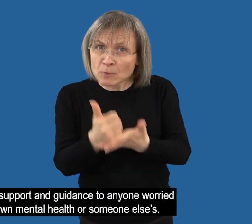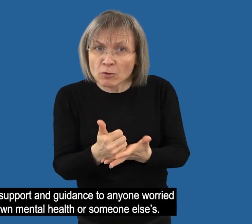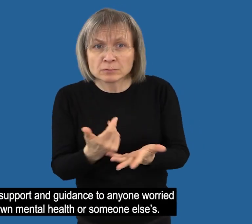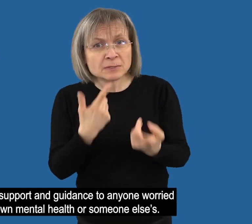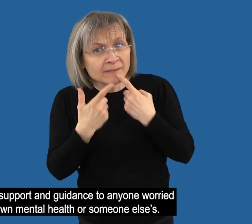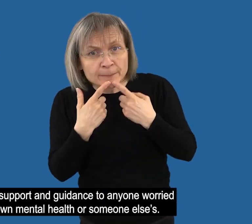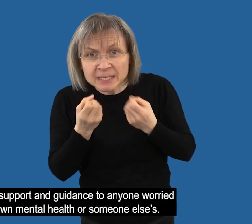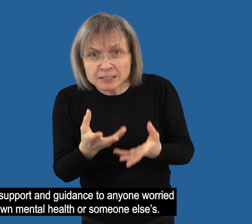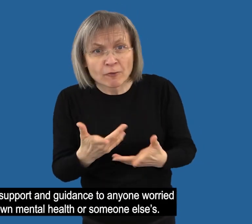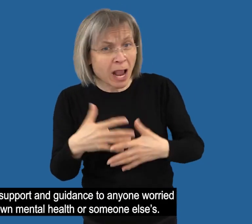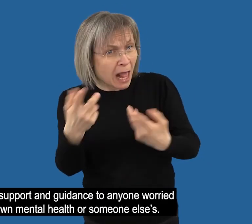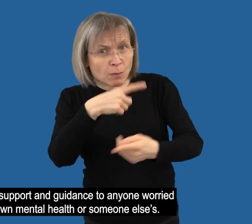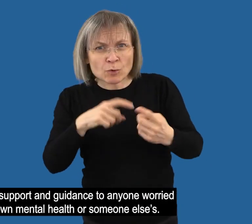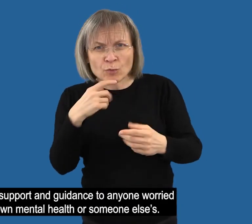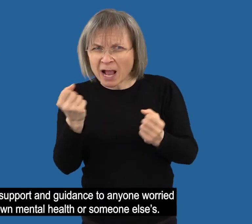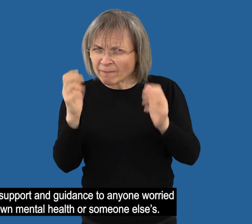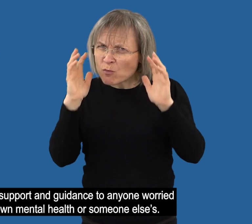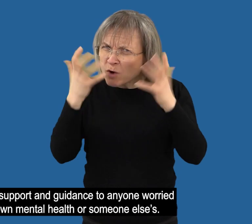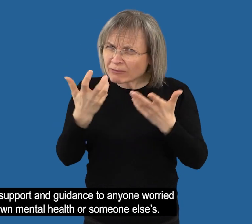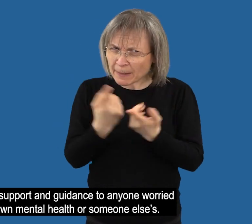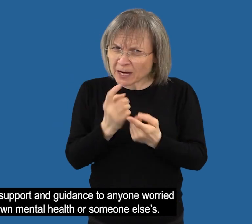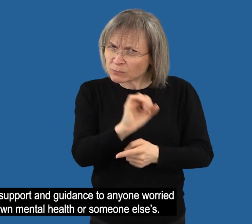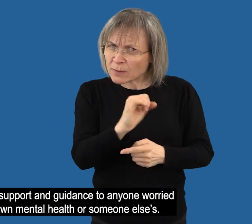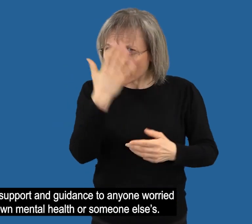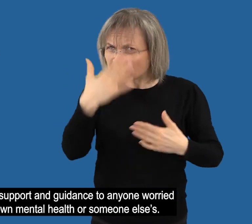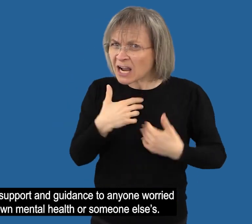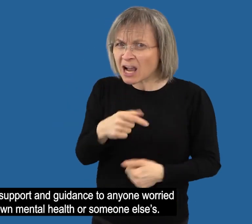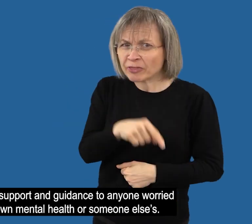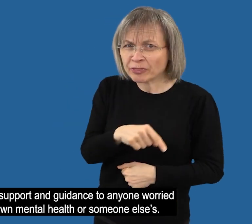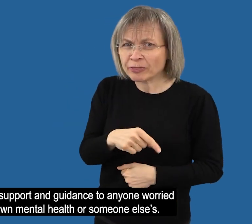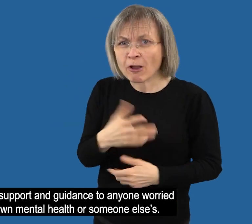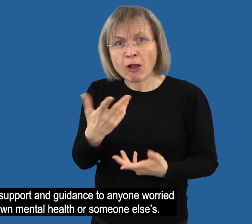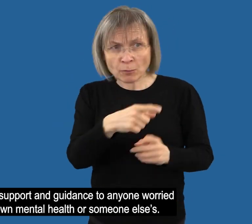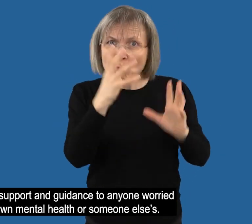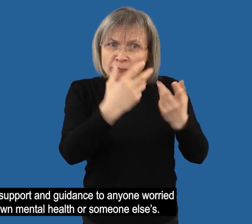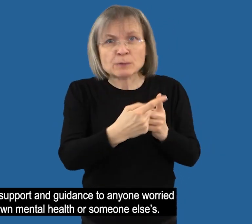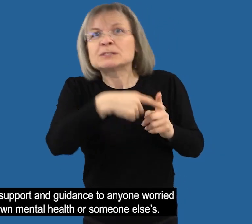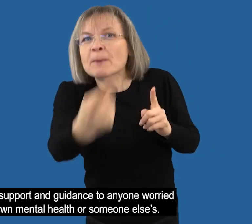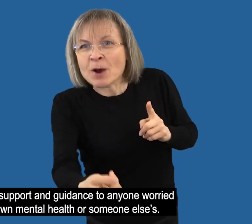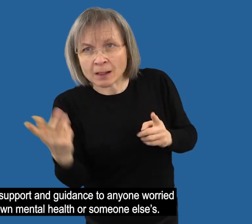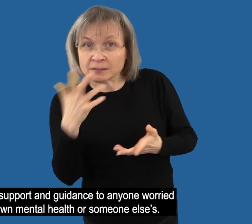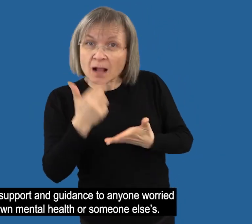The hub offers support and guidance to anyone worried about their own mental health or someone else's